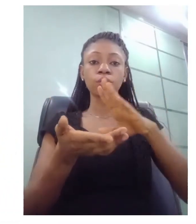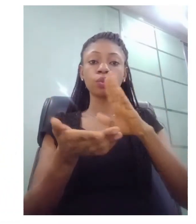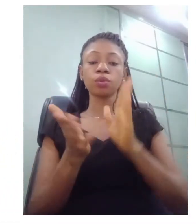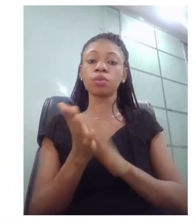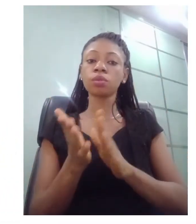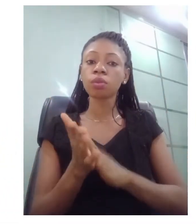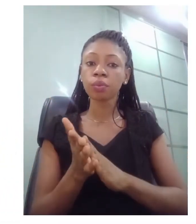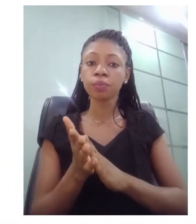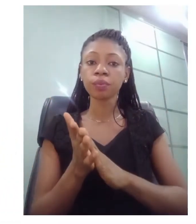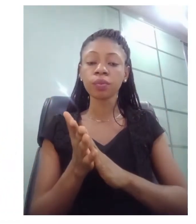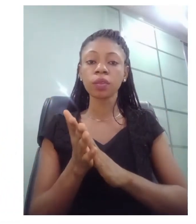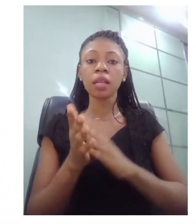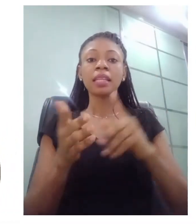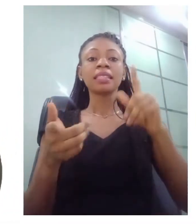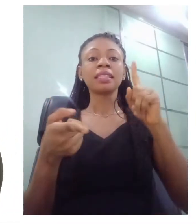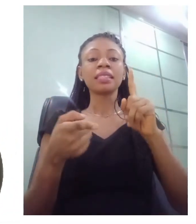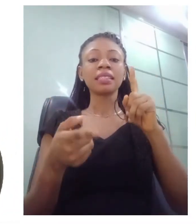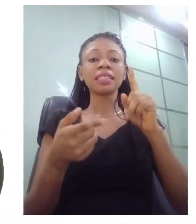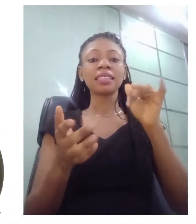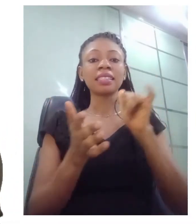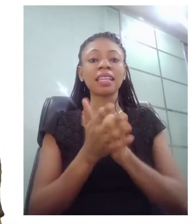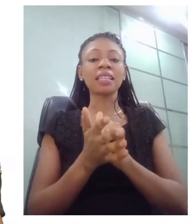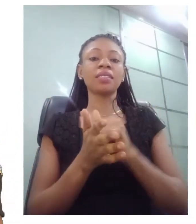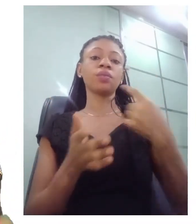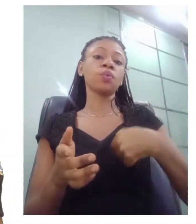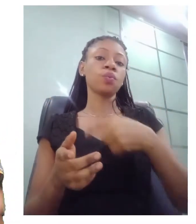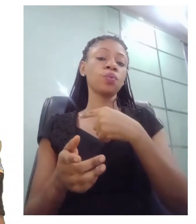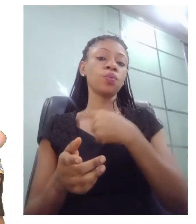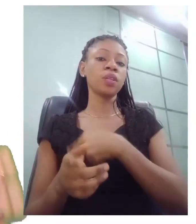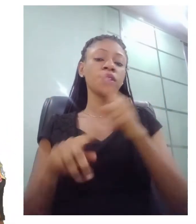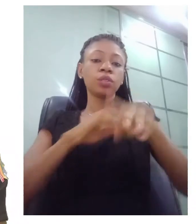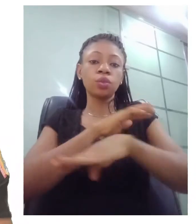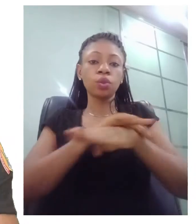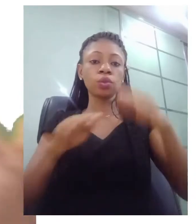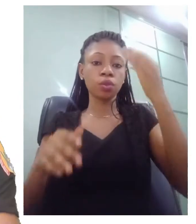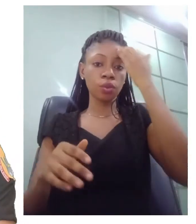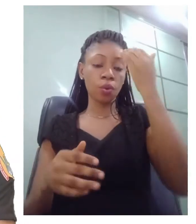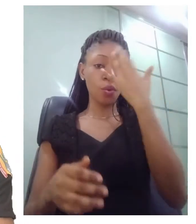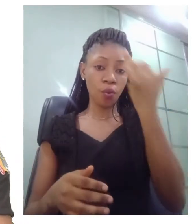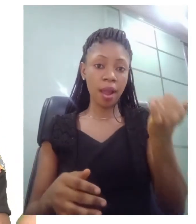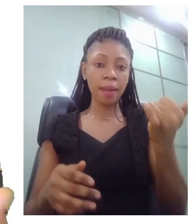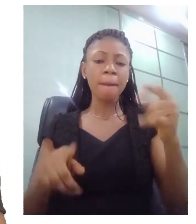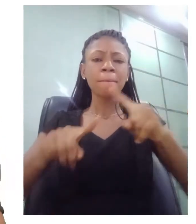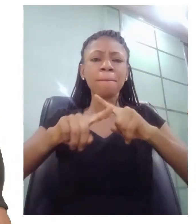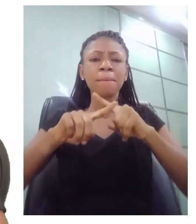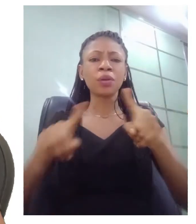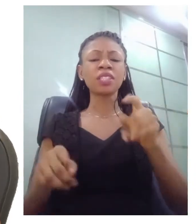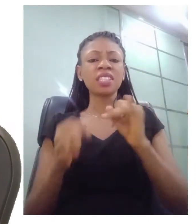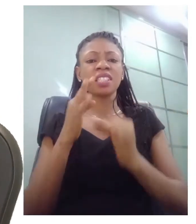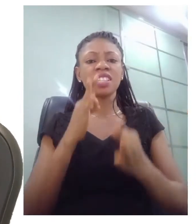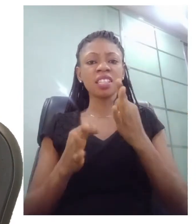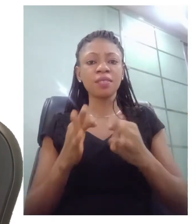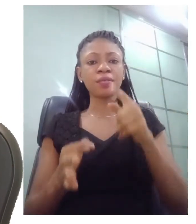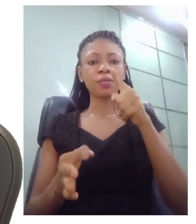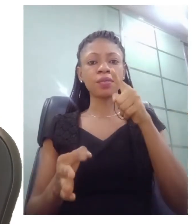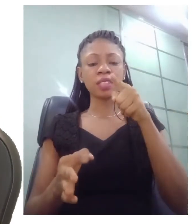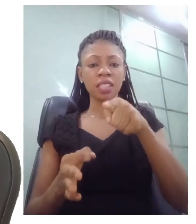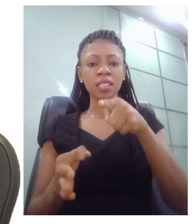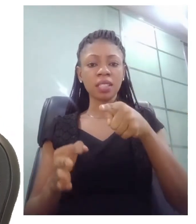about. But if she was introduced to the school later on, where she will also be educated,